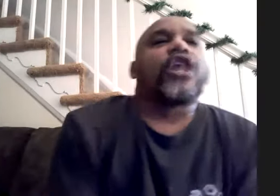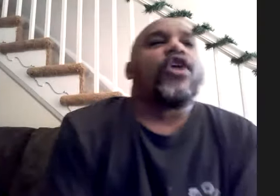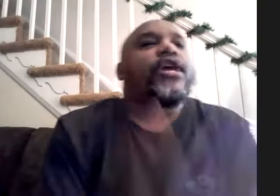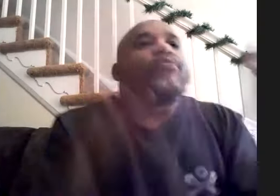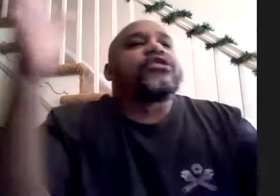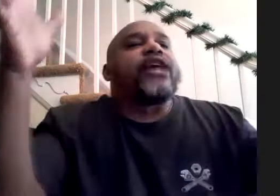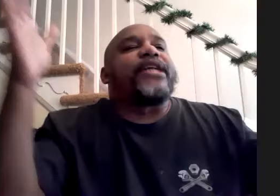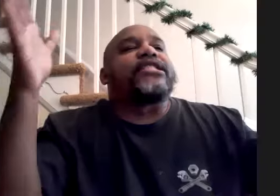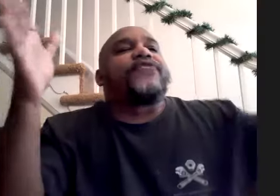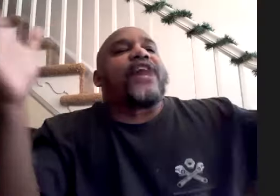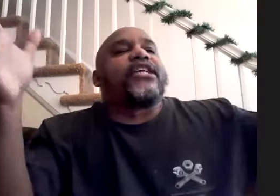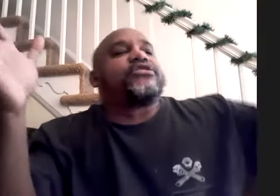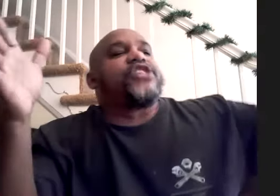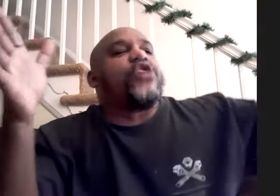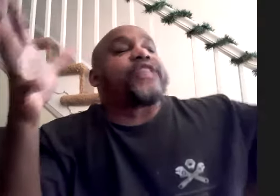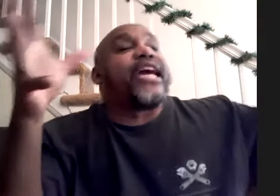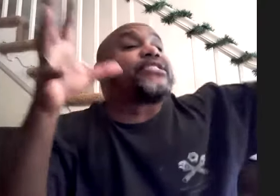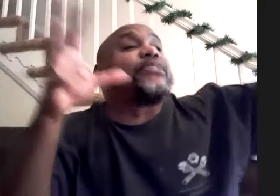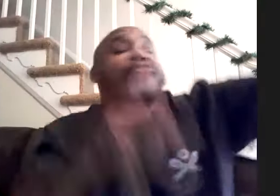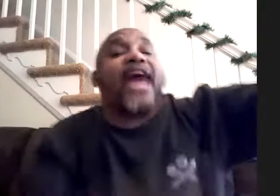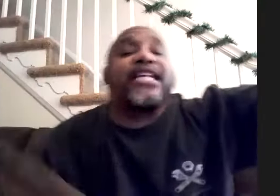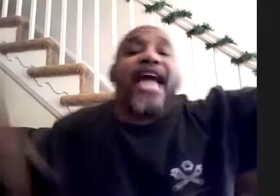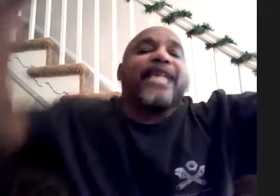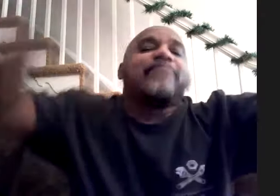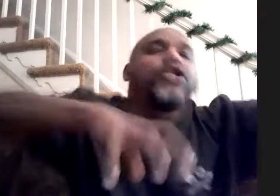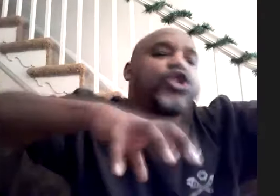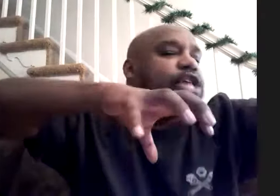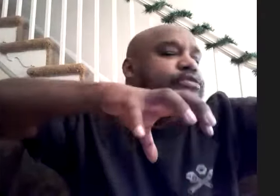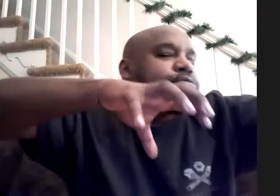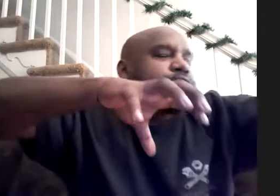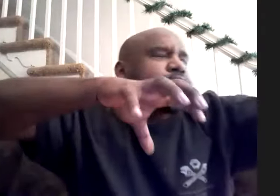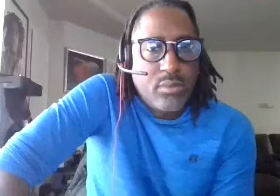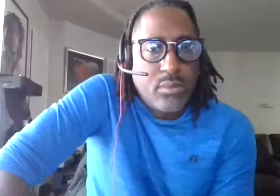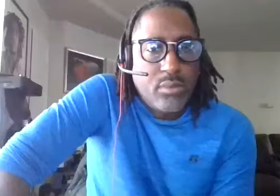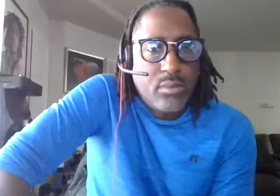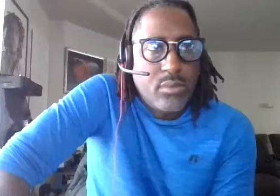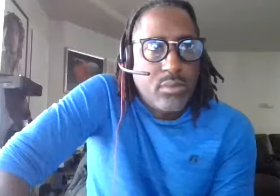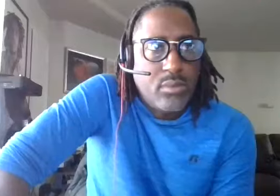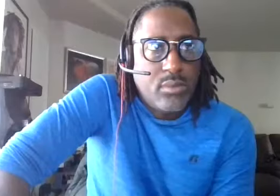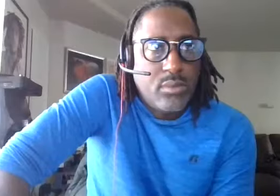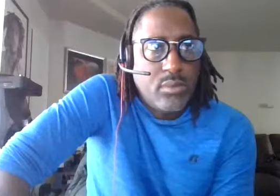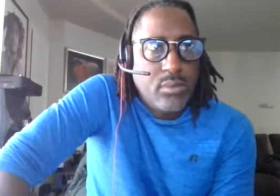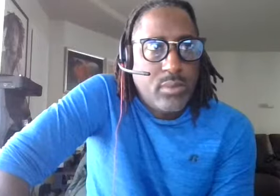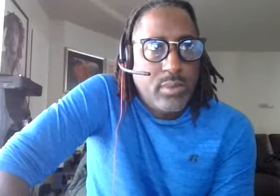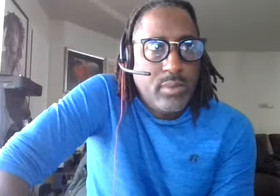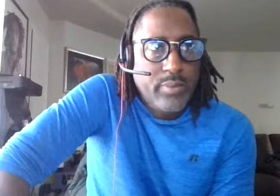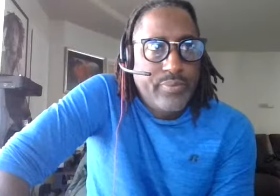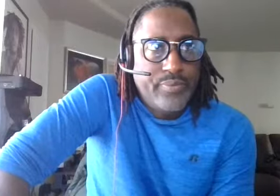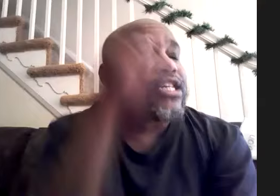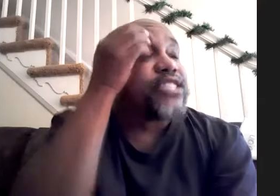it was like basically finding you know taking some of that and adding me to it and it's really it's really refreshing to to